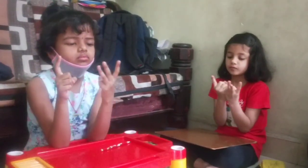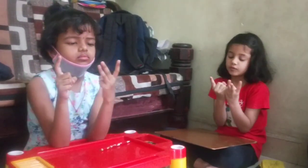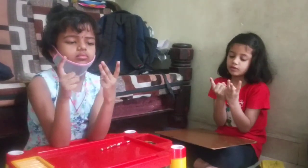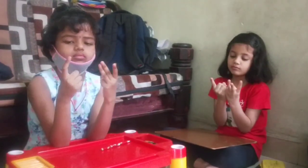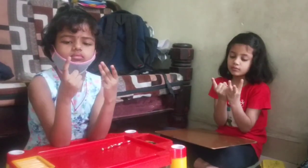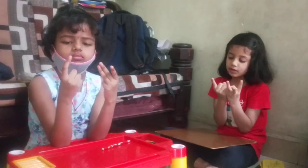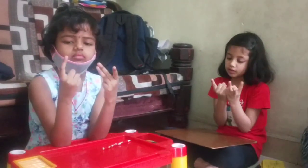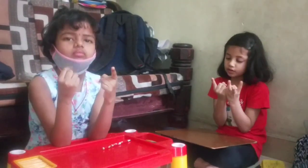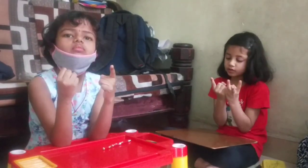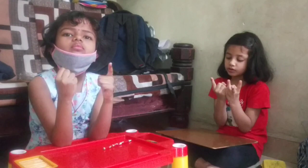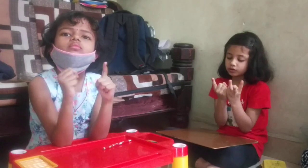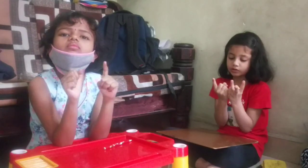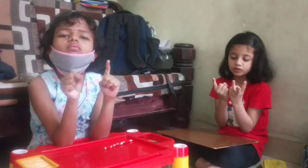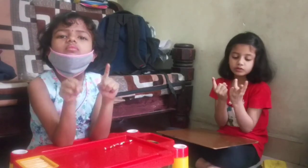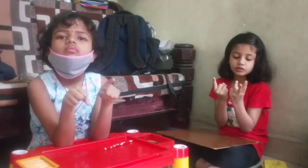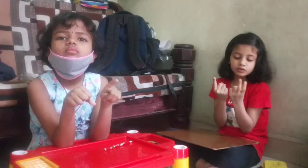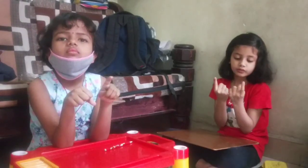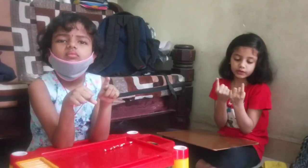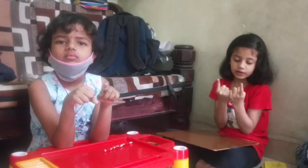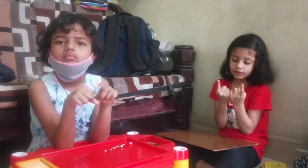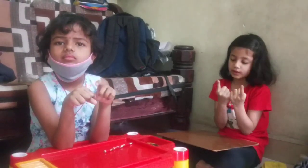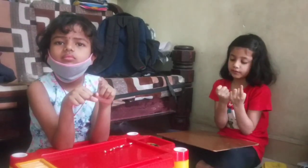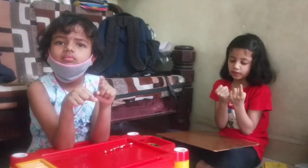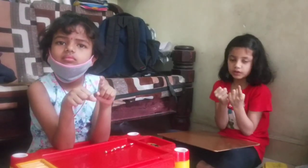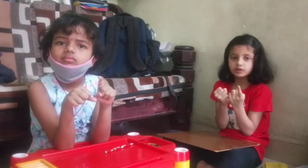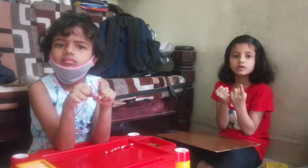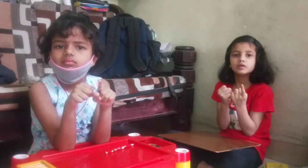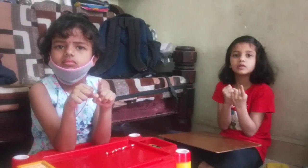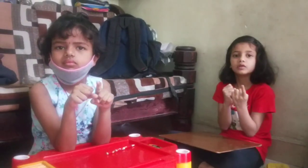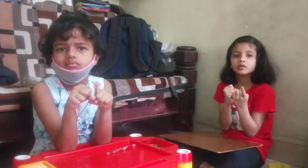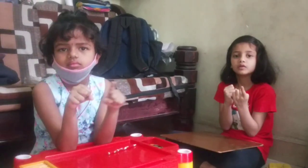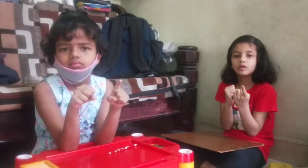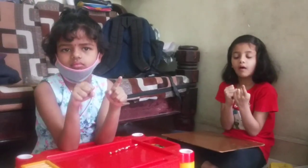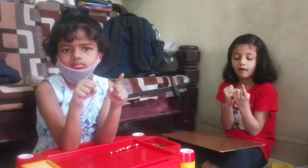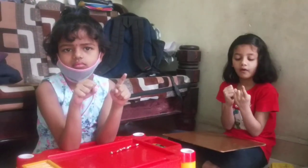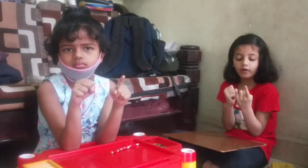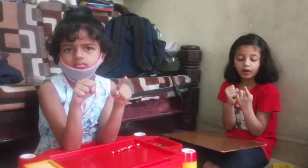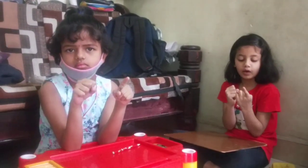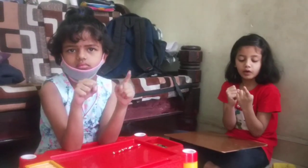plus 14.